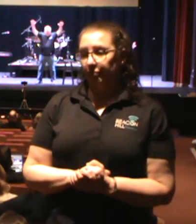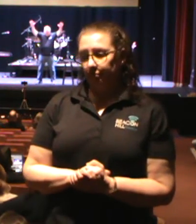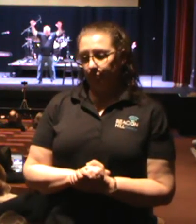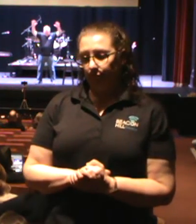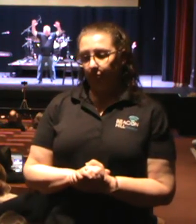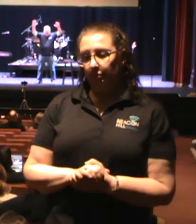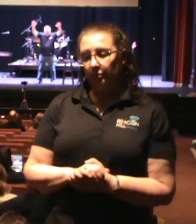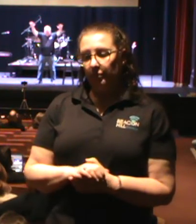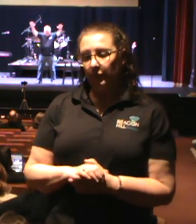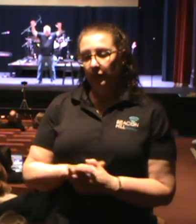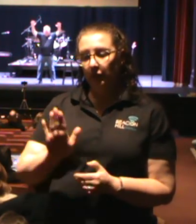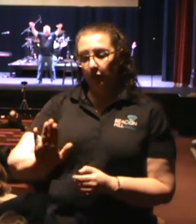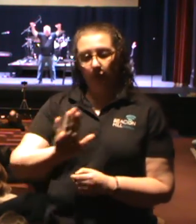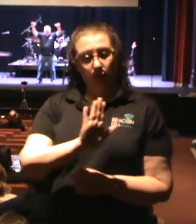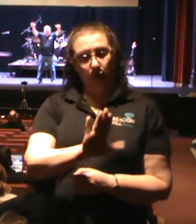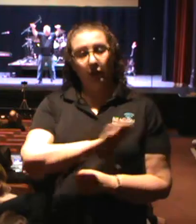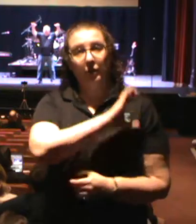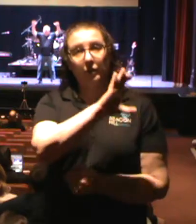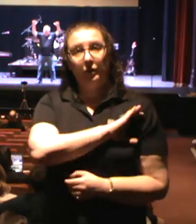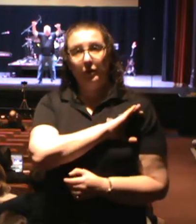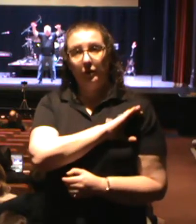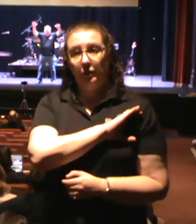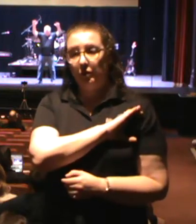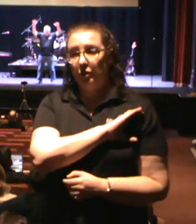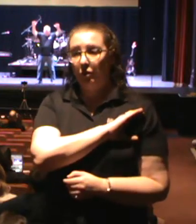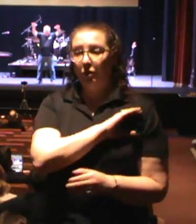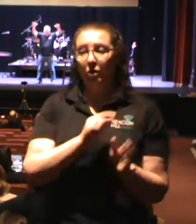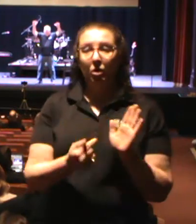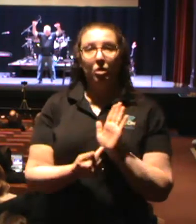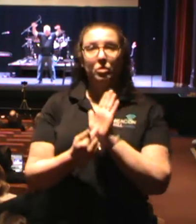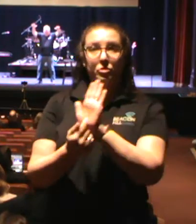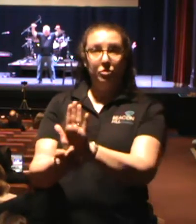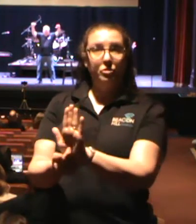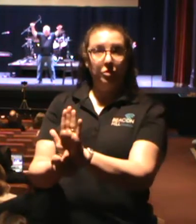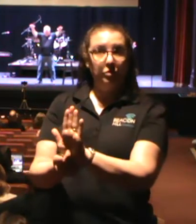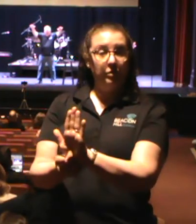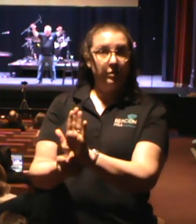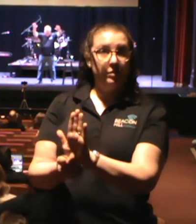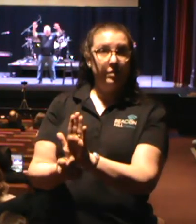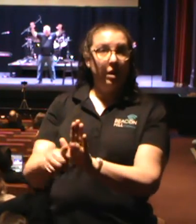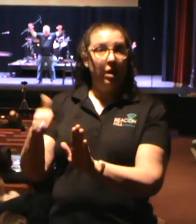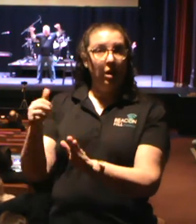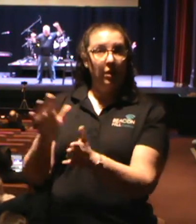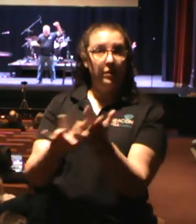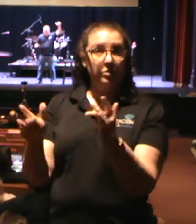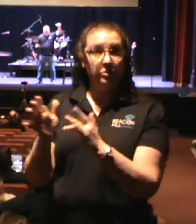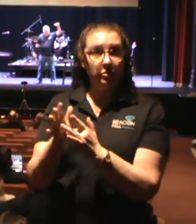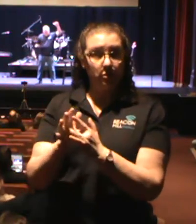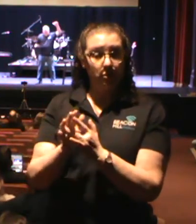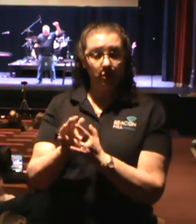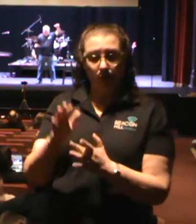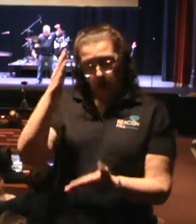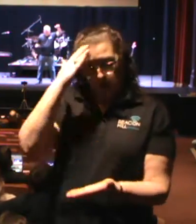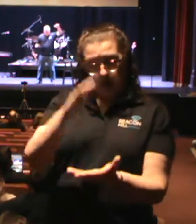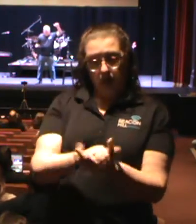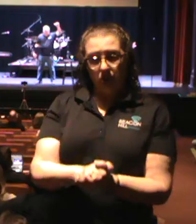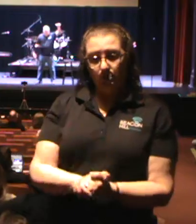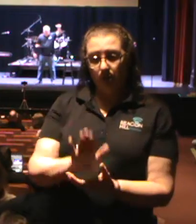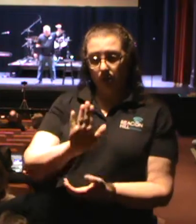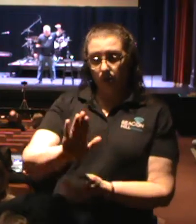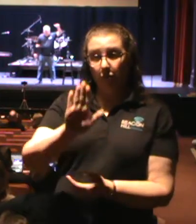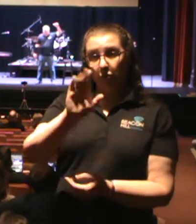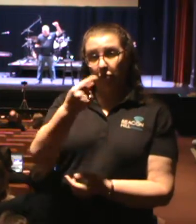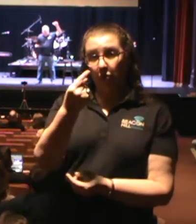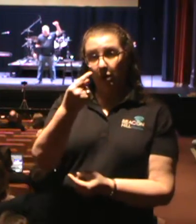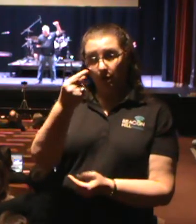However, their conduct should be consistently pointing himself, his family, and others to Jesus. Husband of one wife. This person must be faithful to his wife,